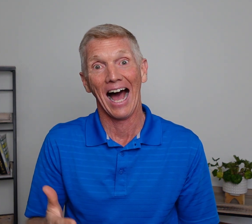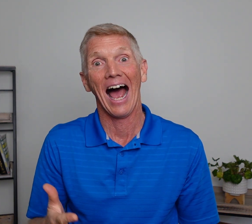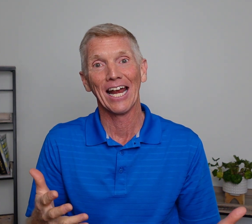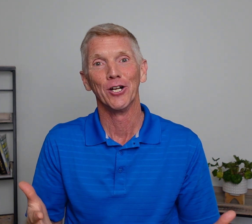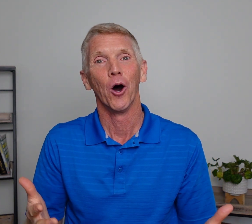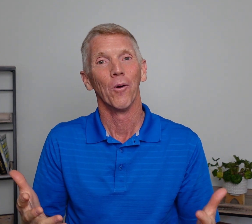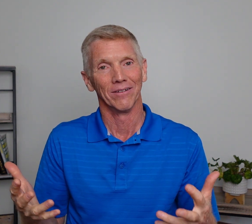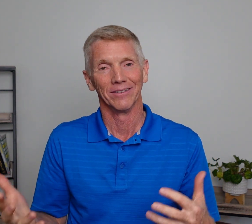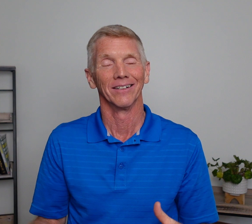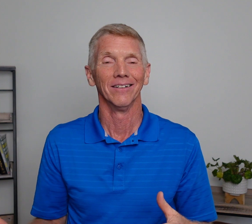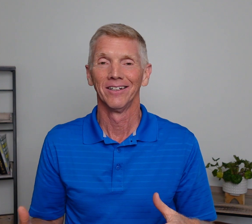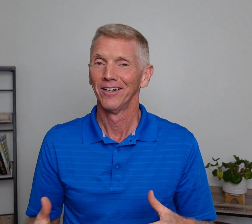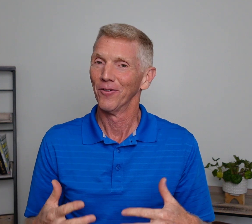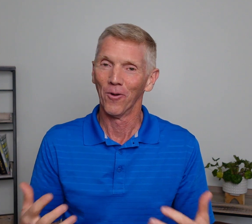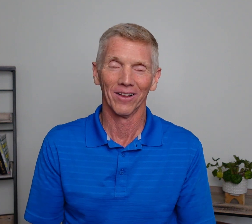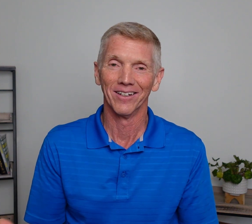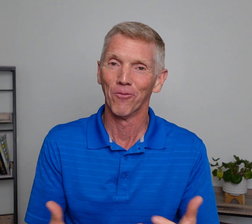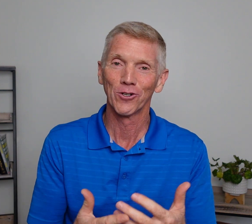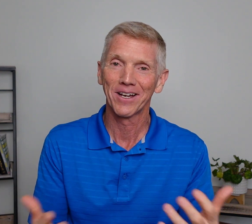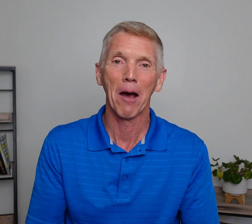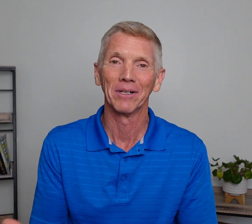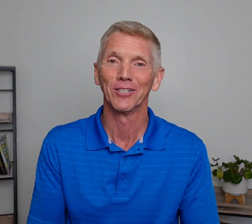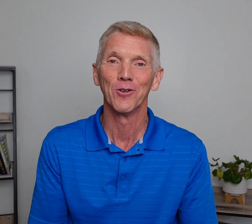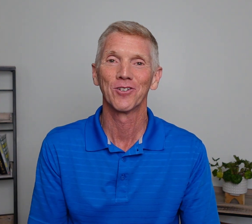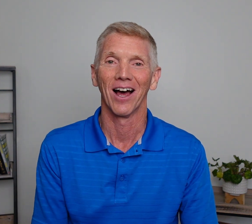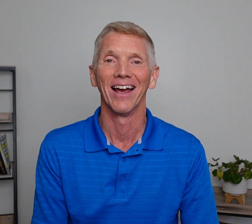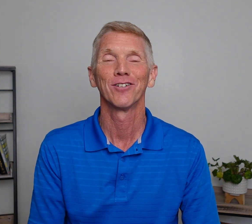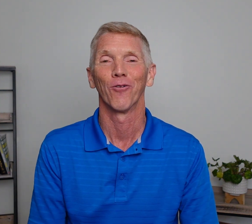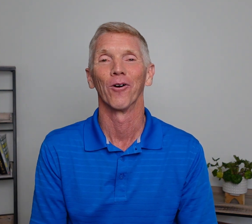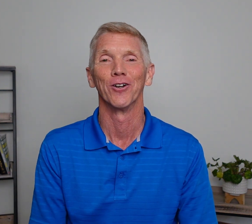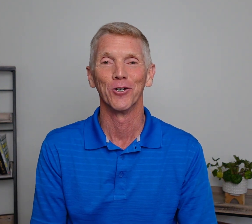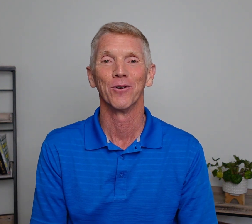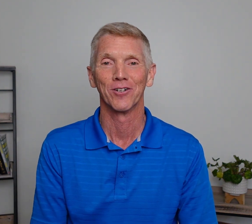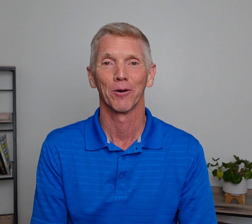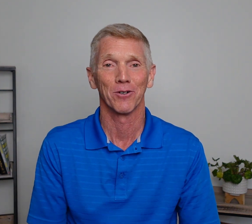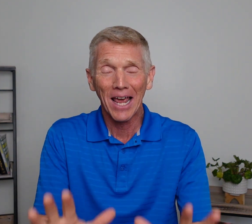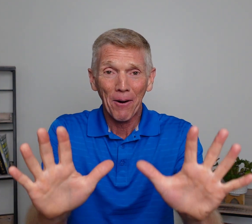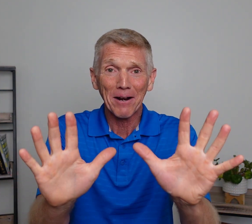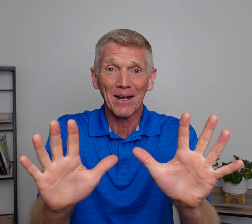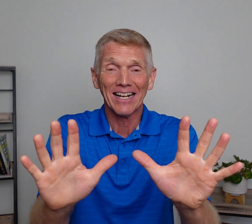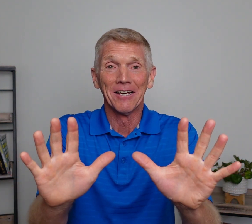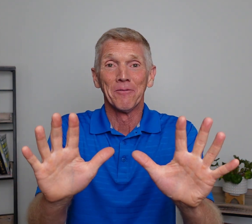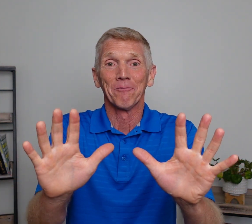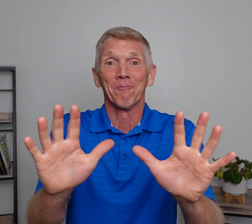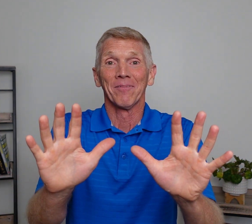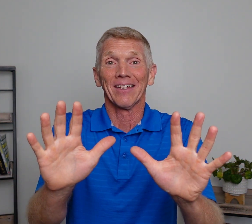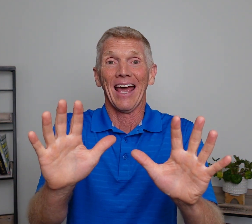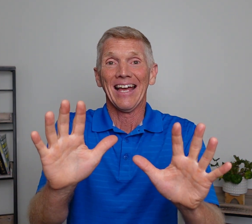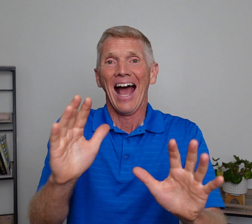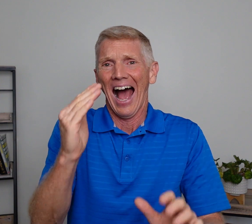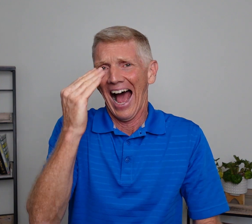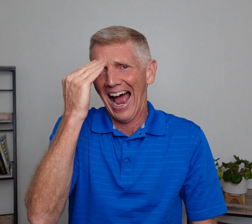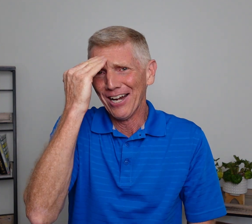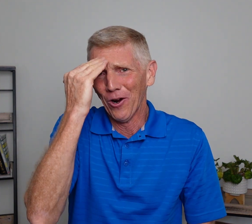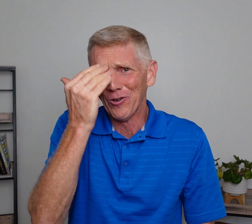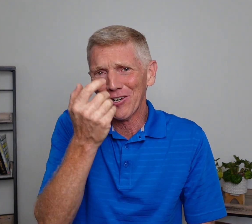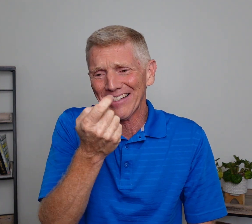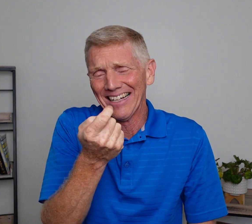I know a little. One of the most commonly used signs for new interpreters. Hey, wait a minute. Okay, I know just a